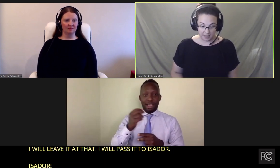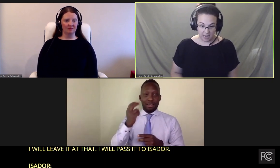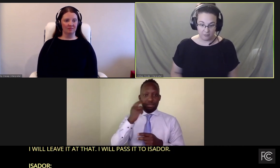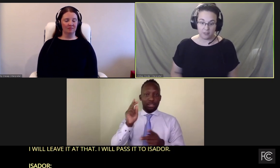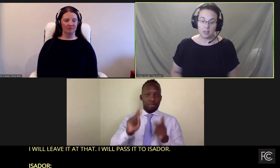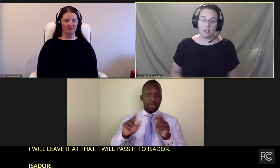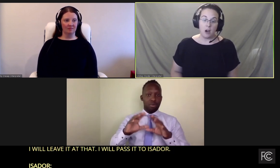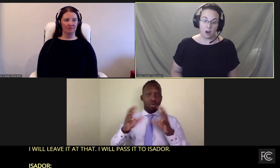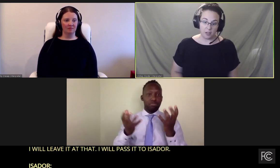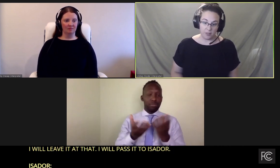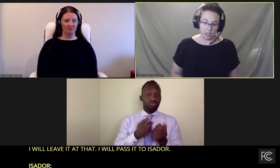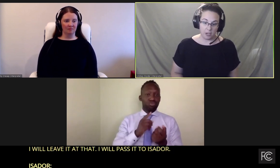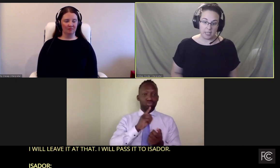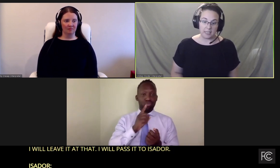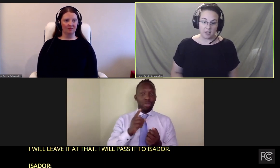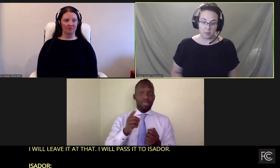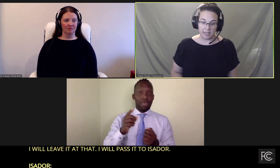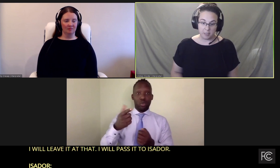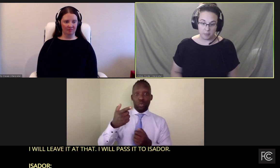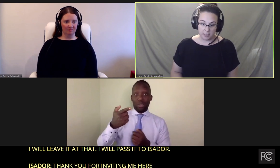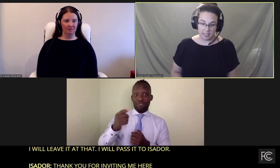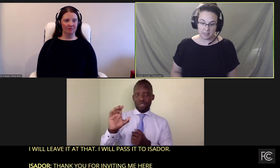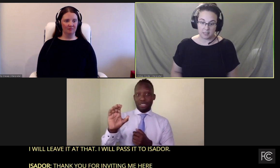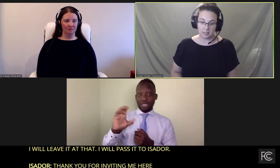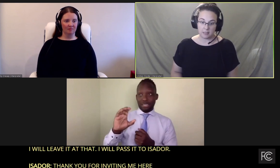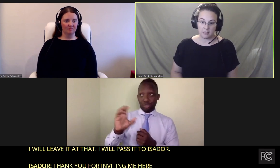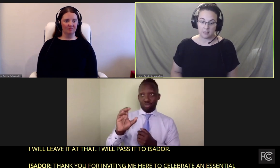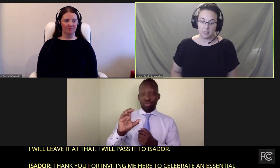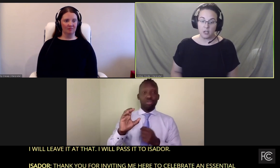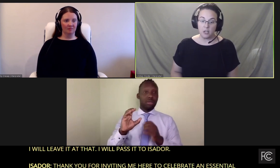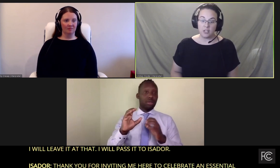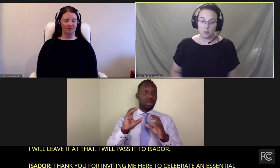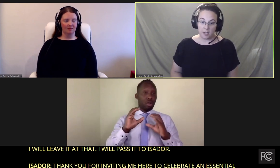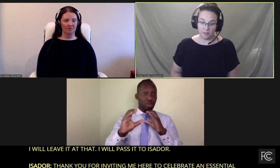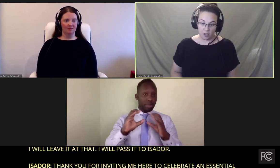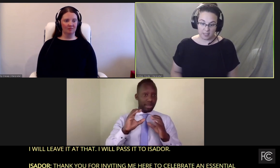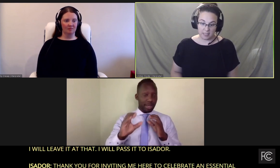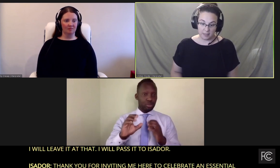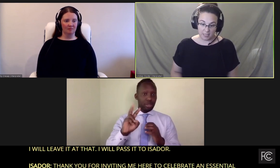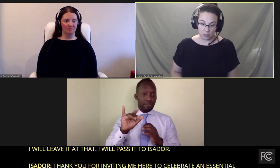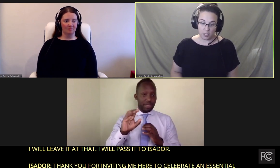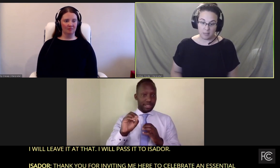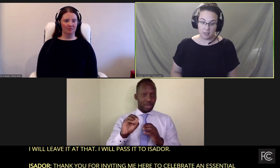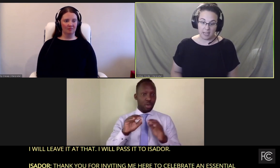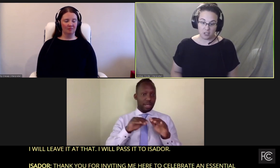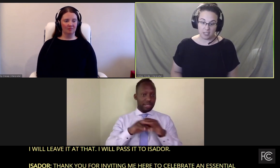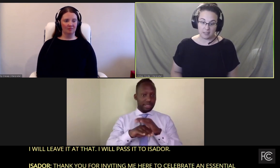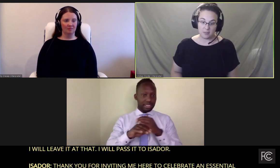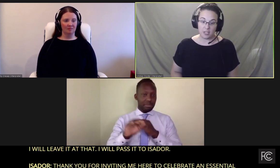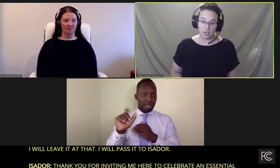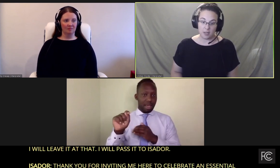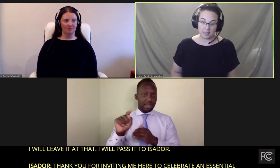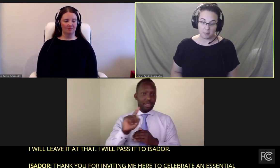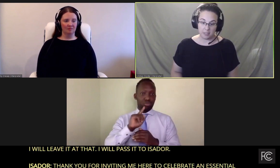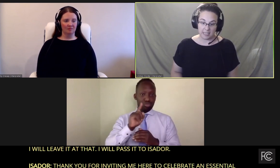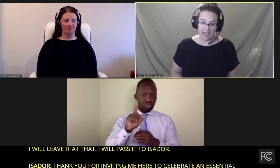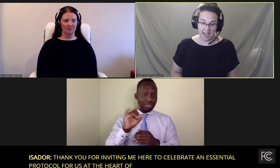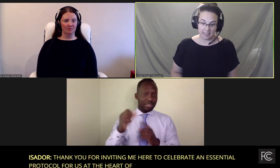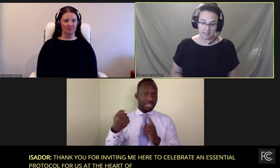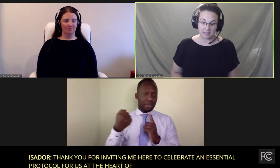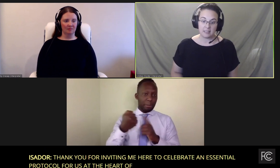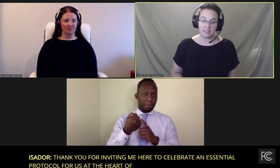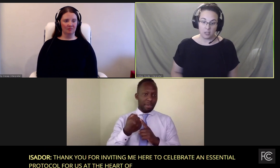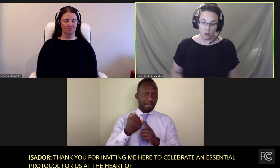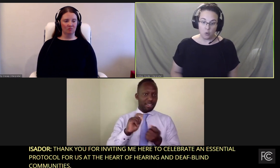at the deaf, hard of hearing and deaf blind communities. The 21st century communications video accessibility